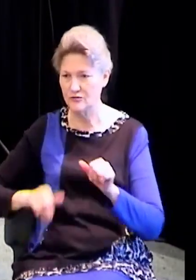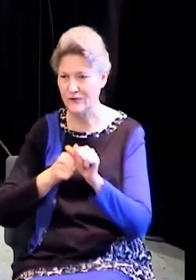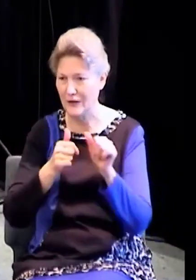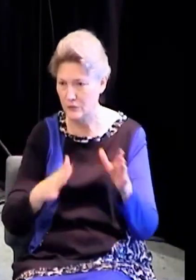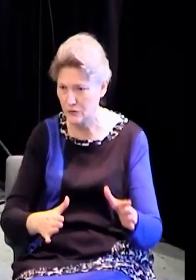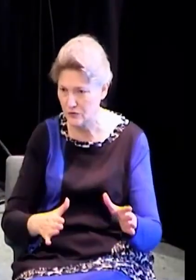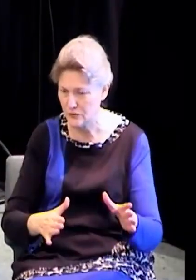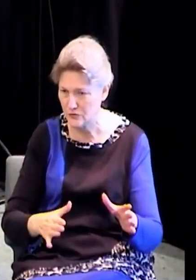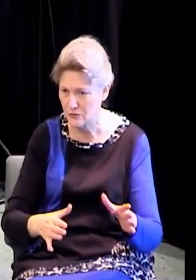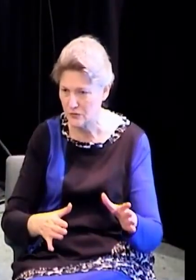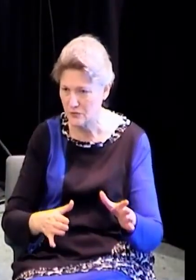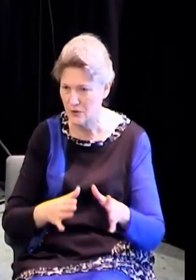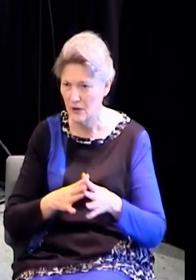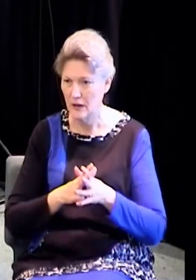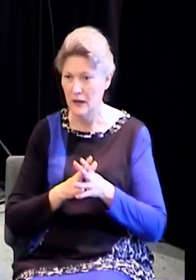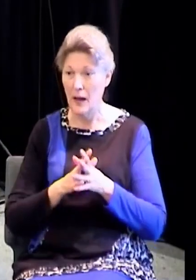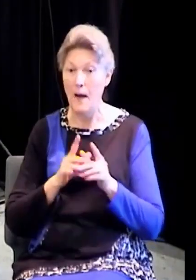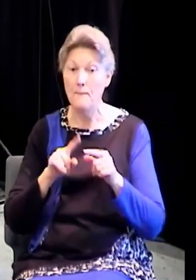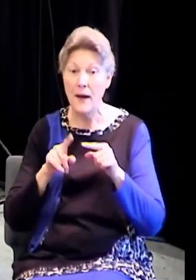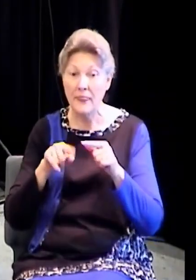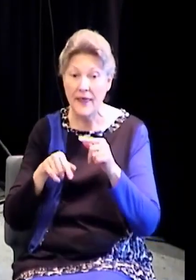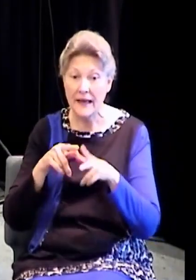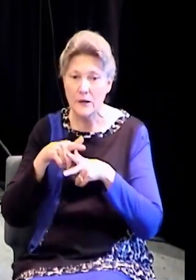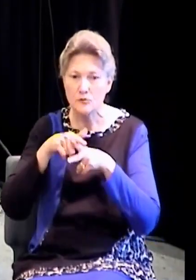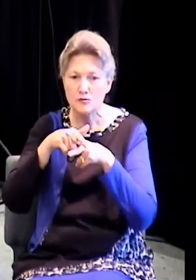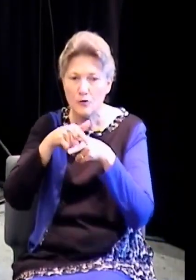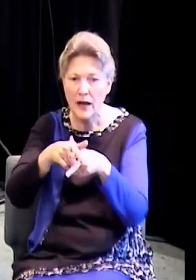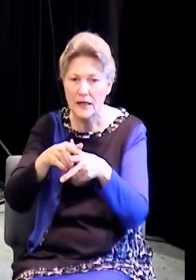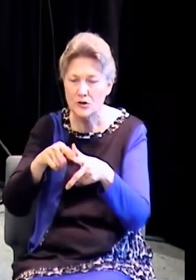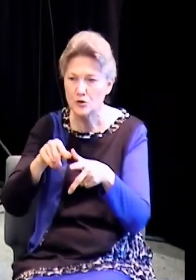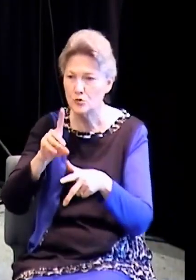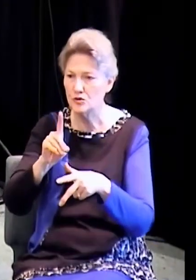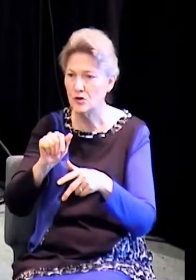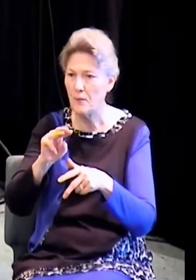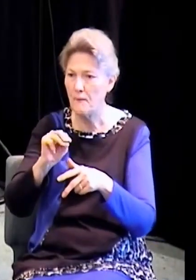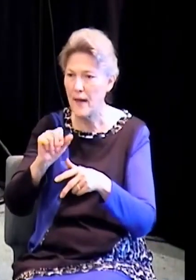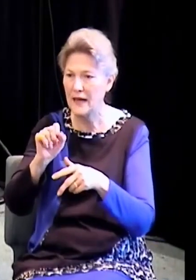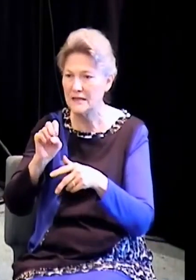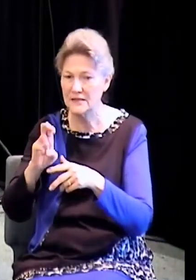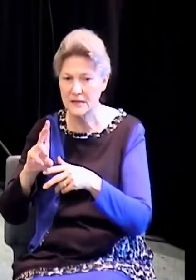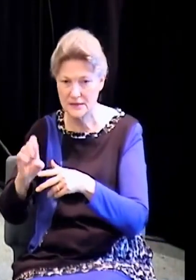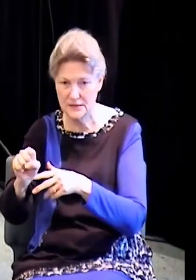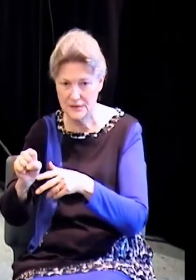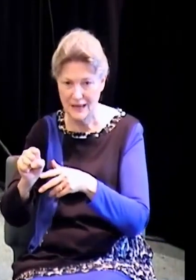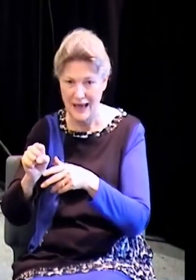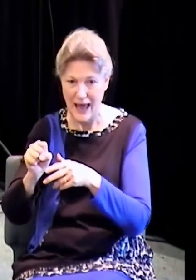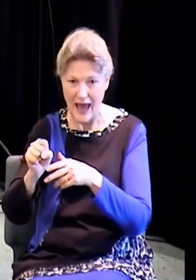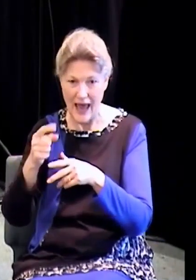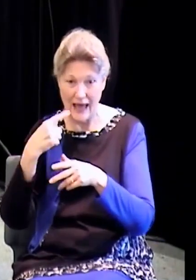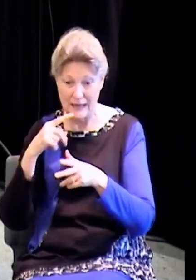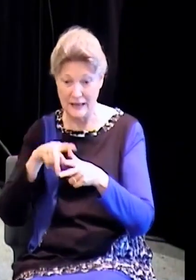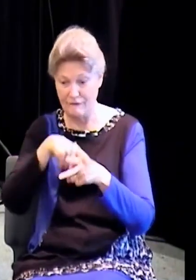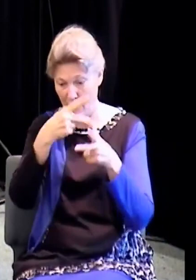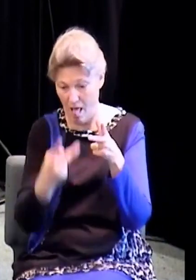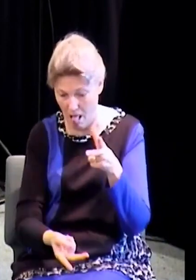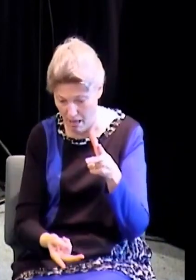and he asked him who he was. Who are you, Jehovah? And he said, I am Jesus whom thou persecutest. And he says,